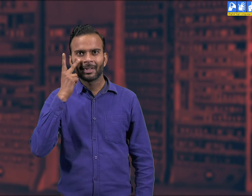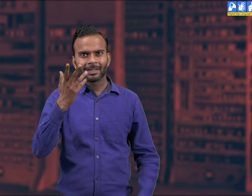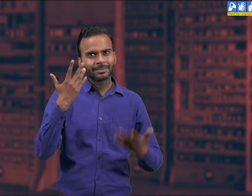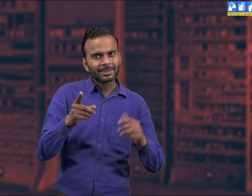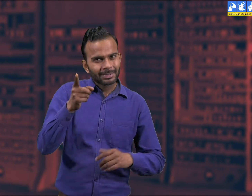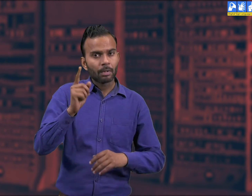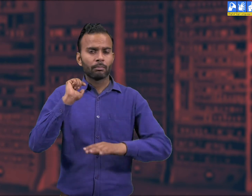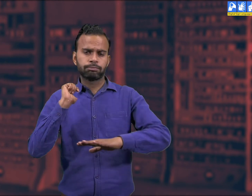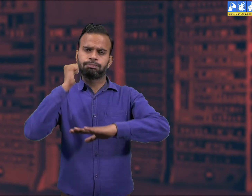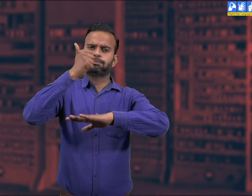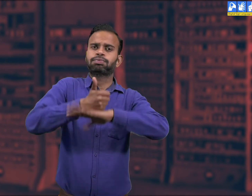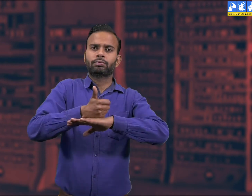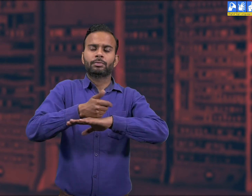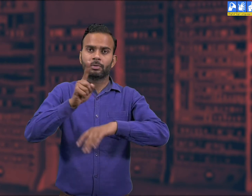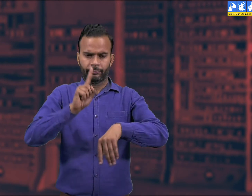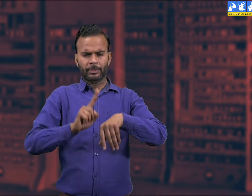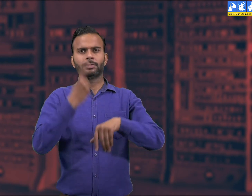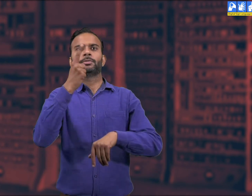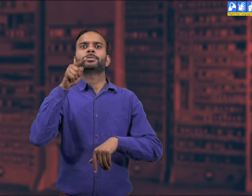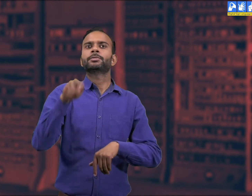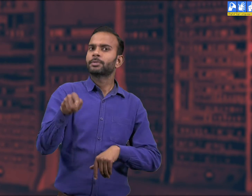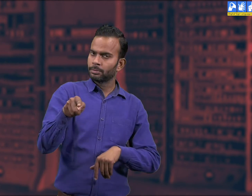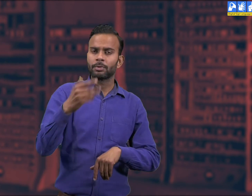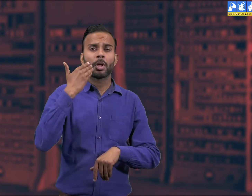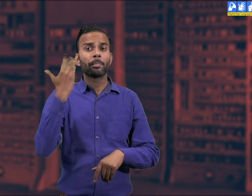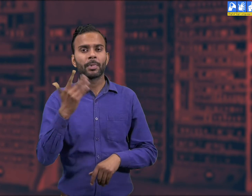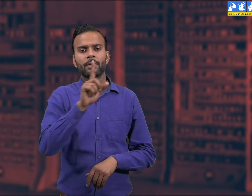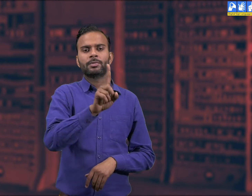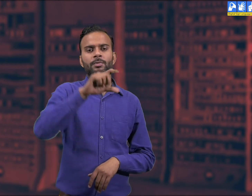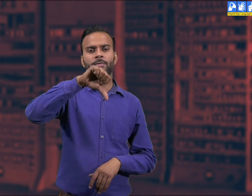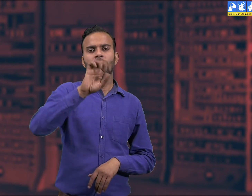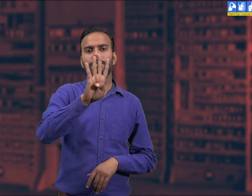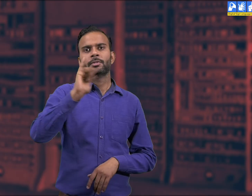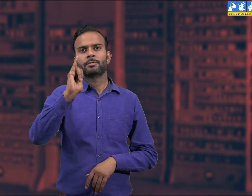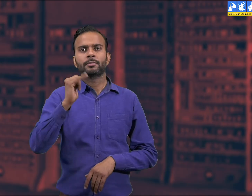This was the very first time computer was introduced in 1946. special 6